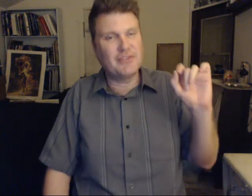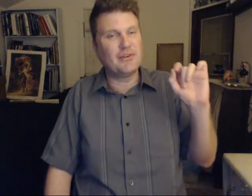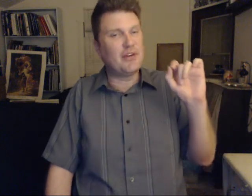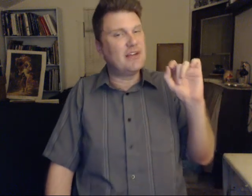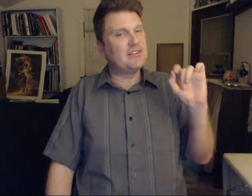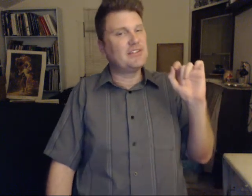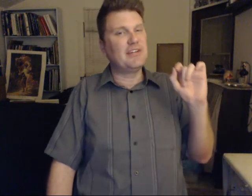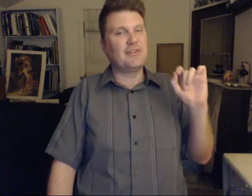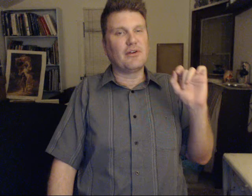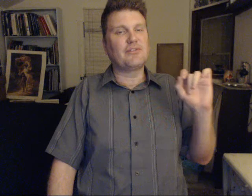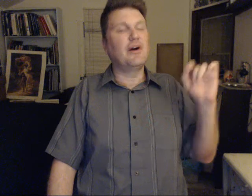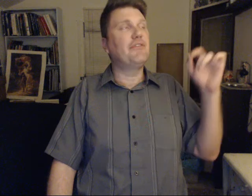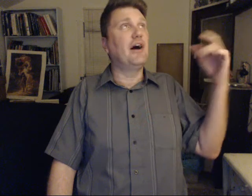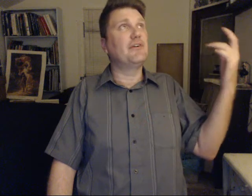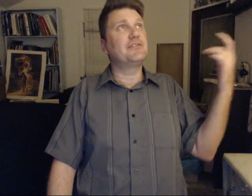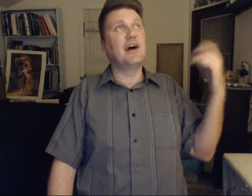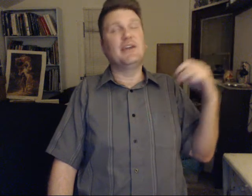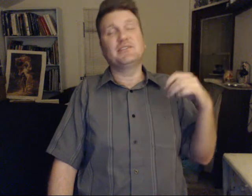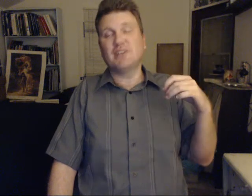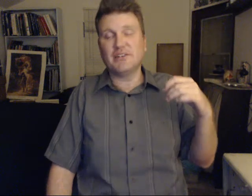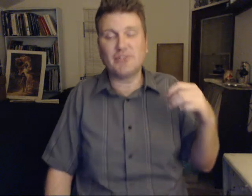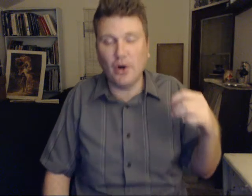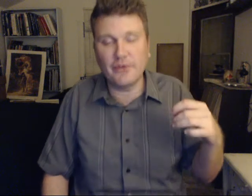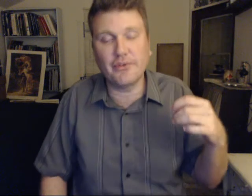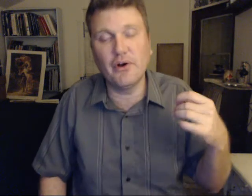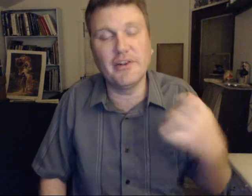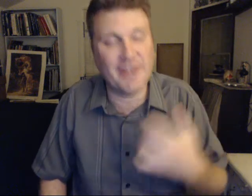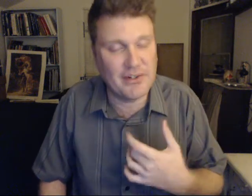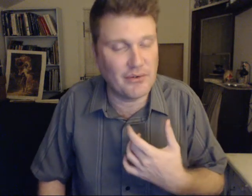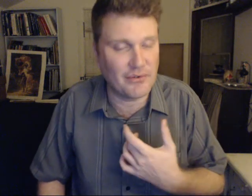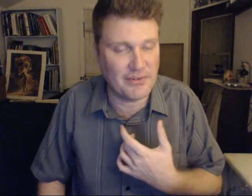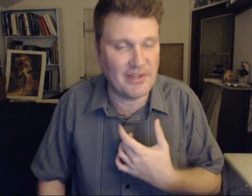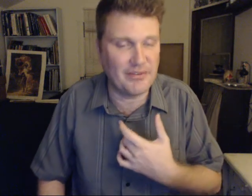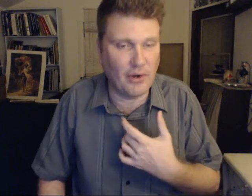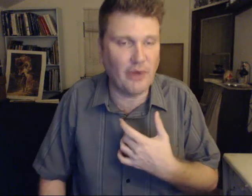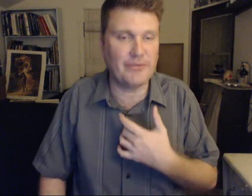you're not just testing yourself, the other side is tested also, as angels are tested also.